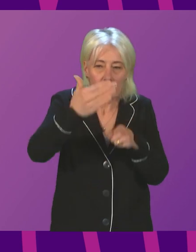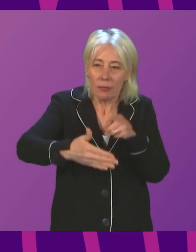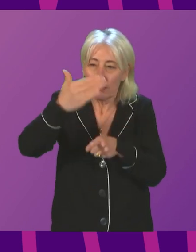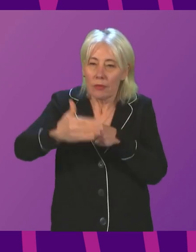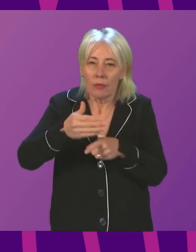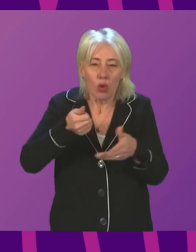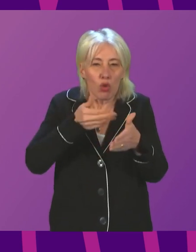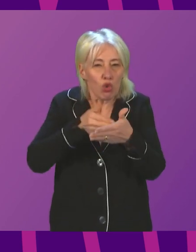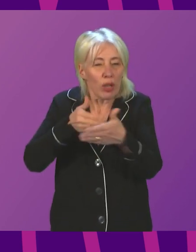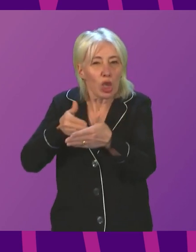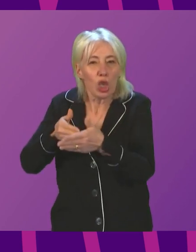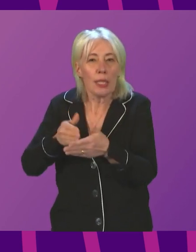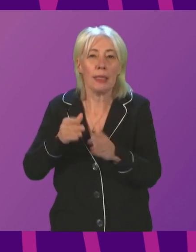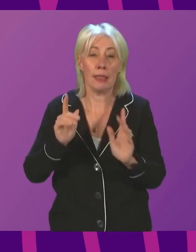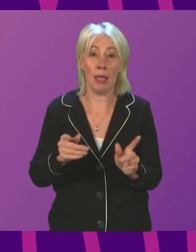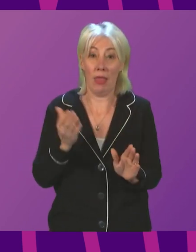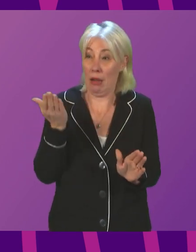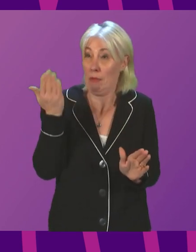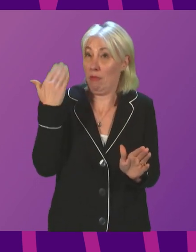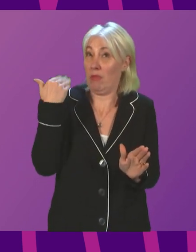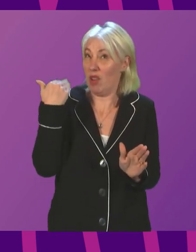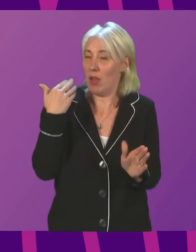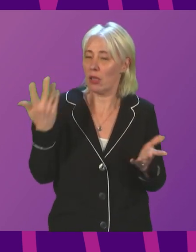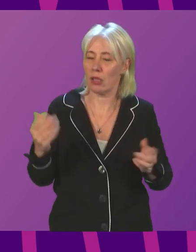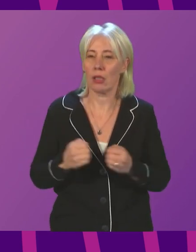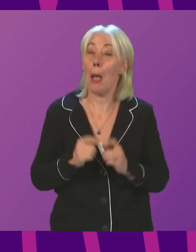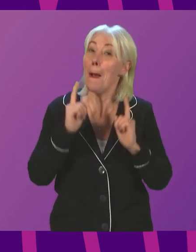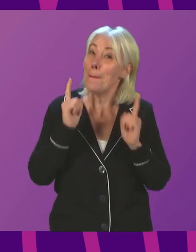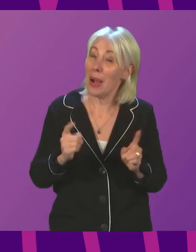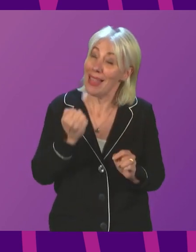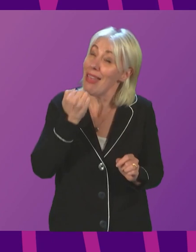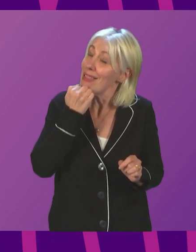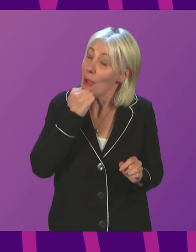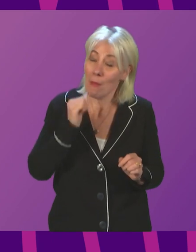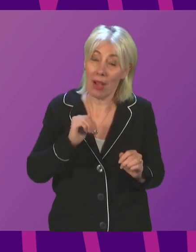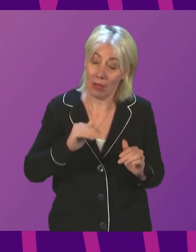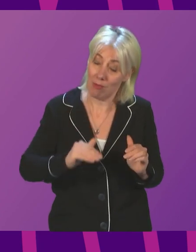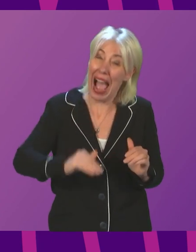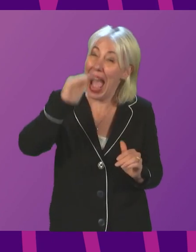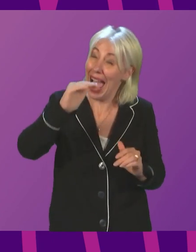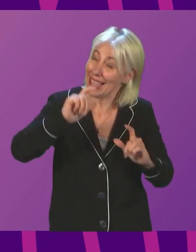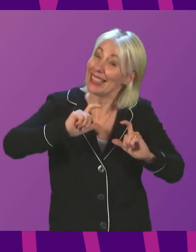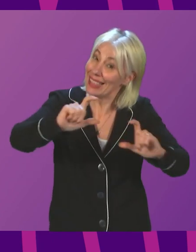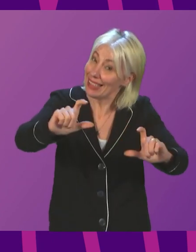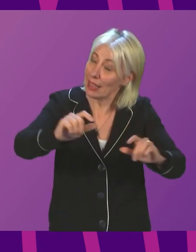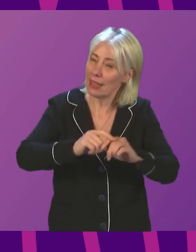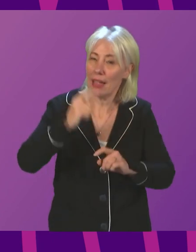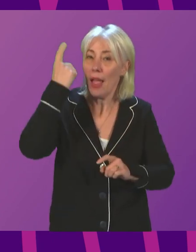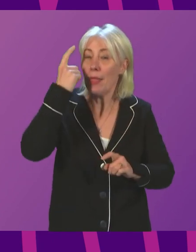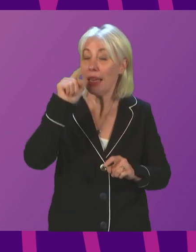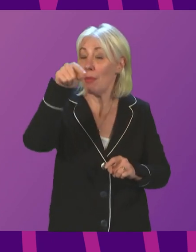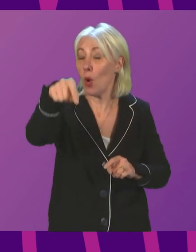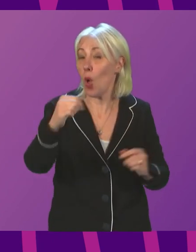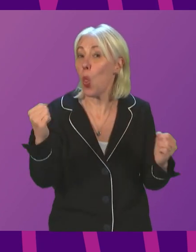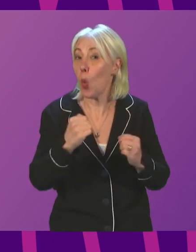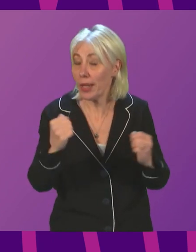place than were necessary a few short months ago. But case numbers remain high and looking ahead to the winter months, there is a